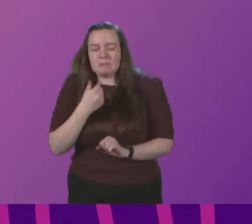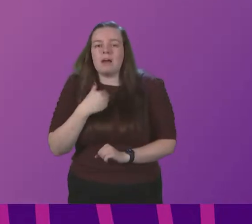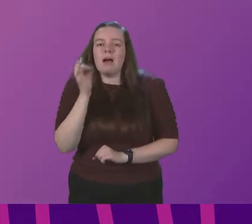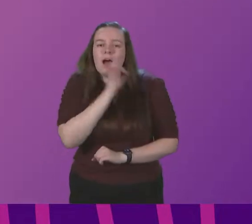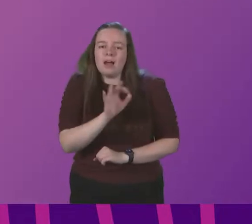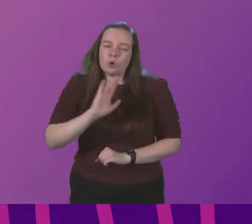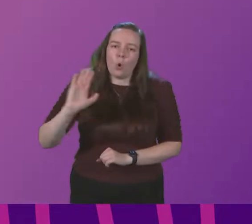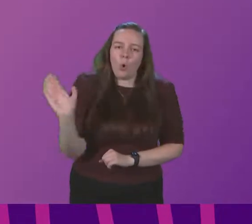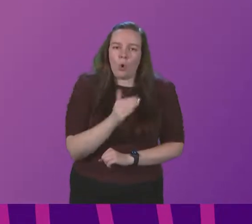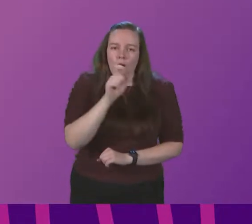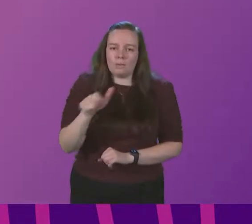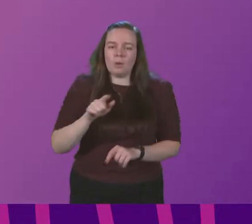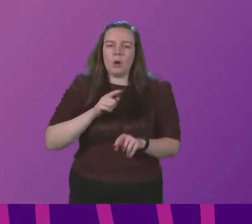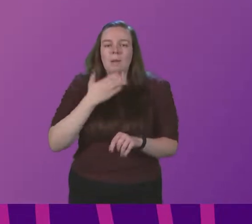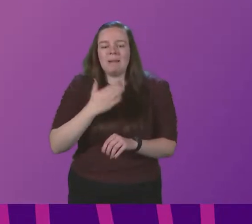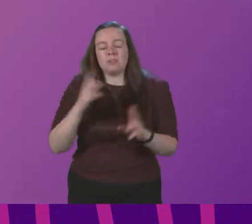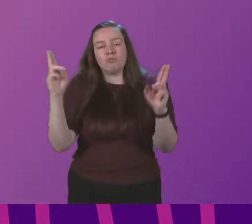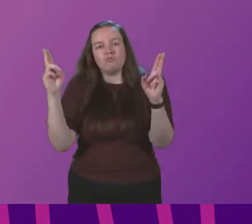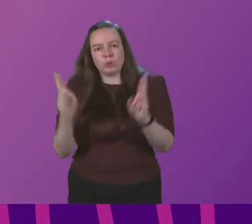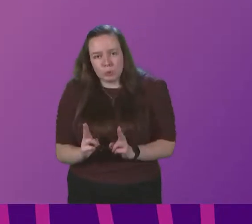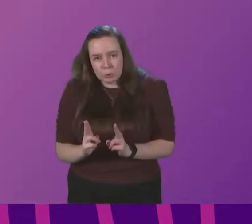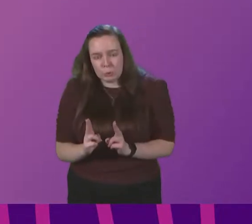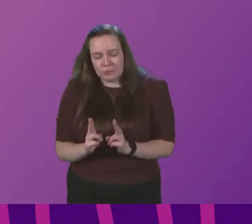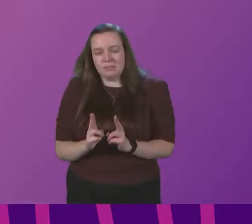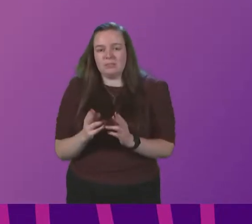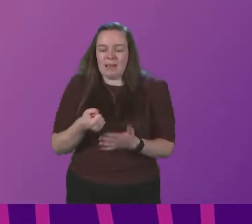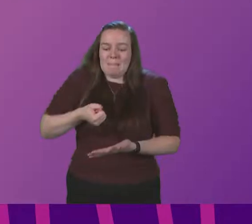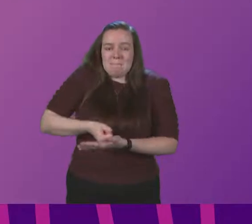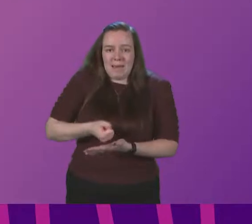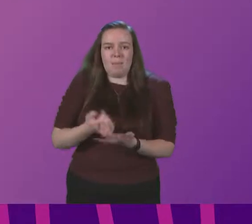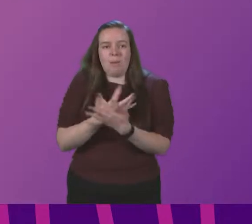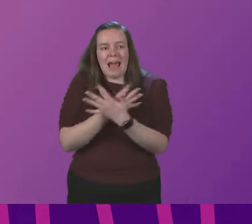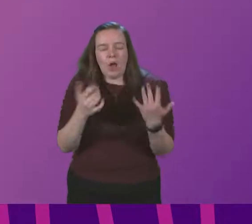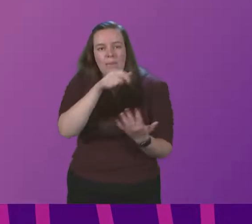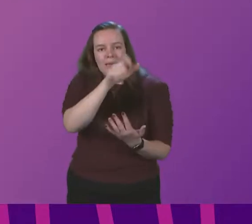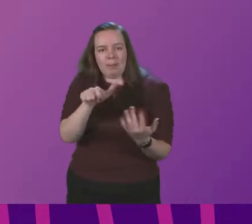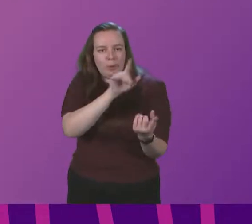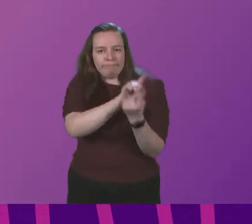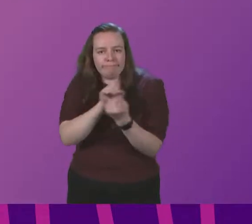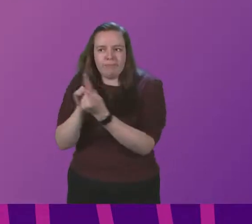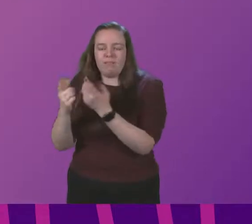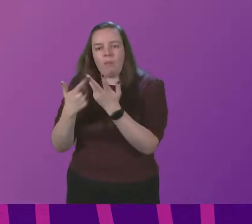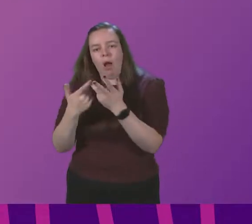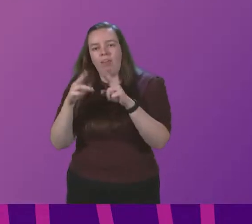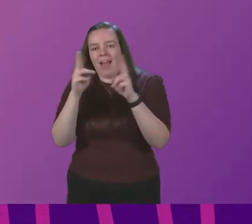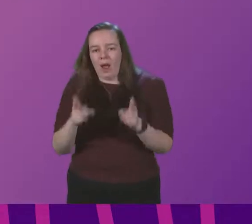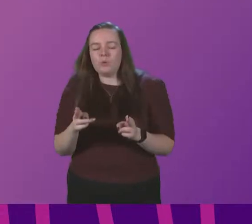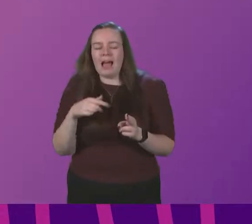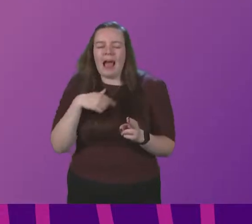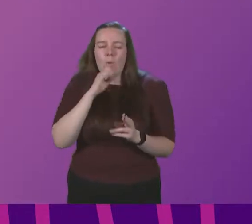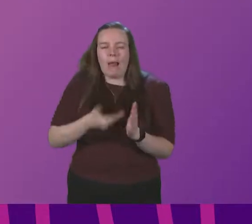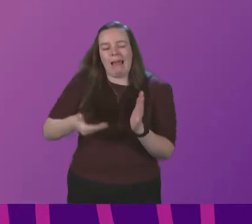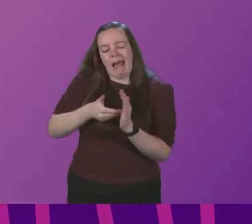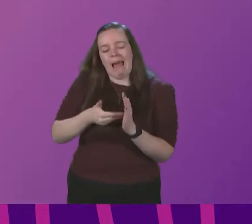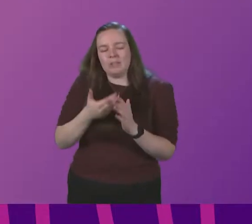asking everyone to reduce as far as possible and to a minimum the contacts we have with people in other households. And I will say more about